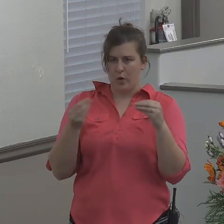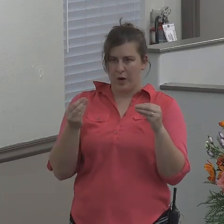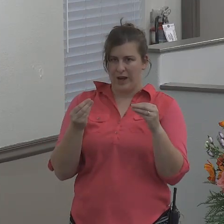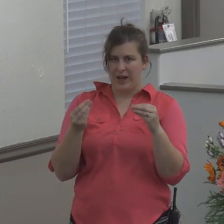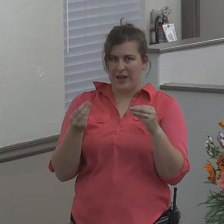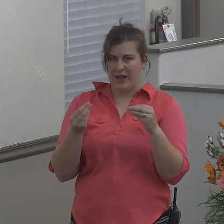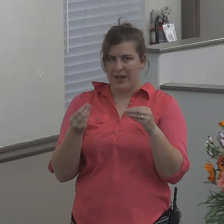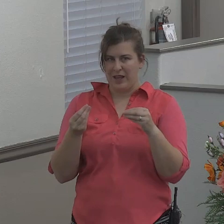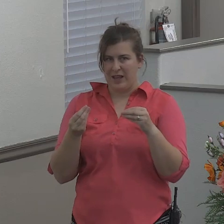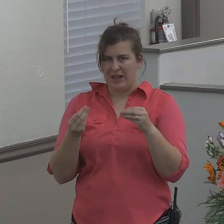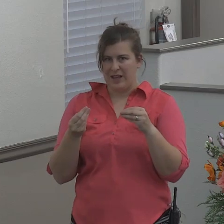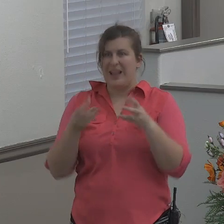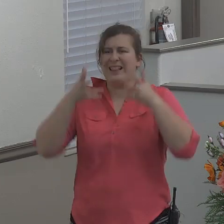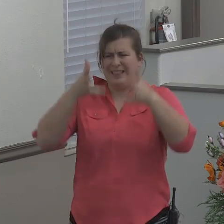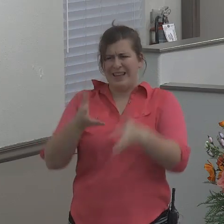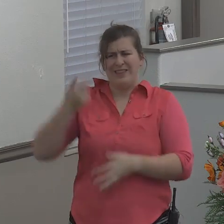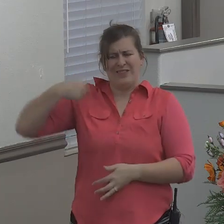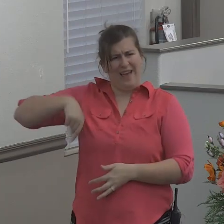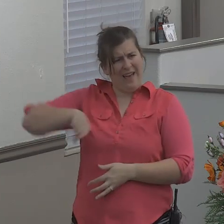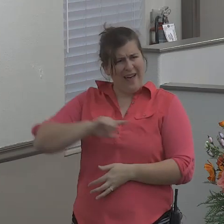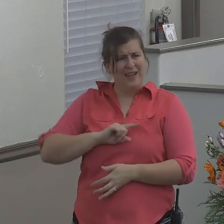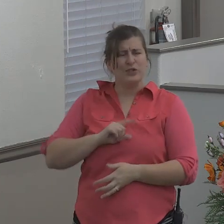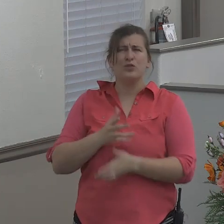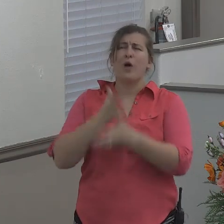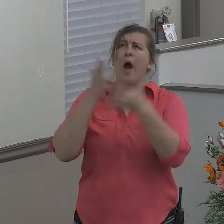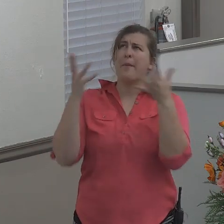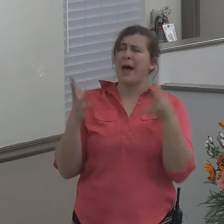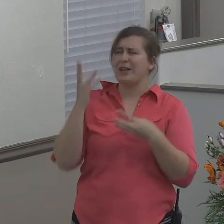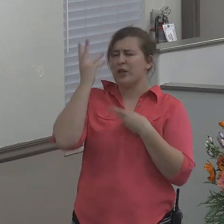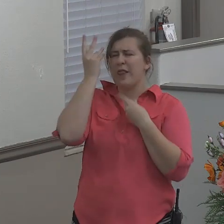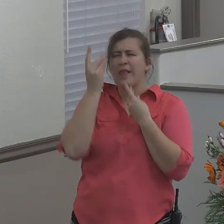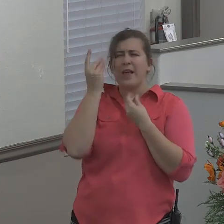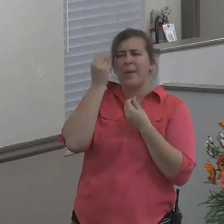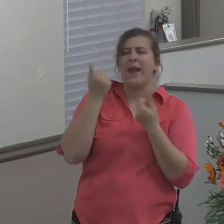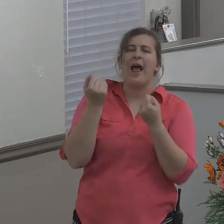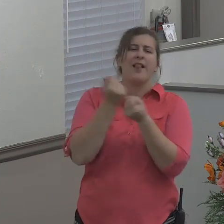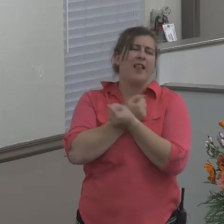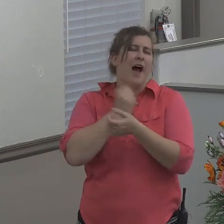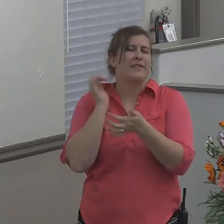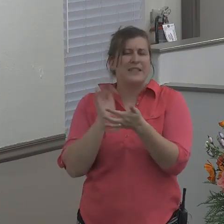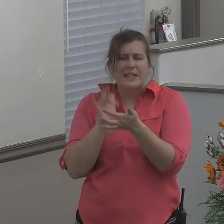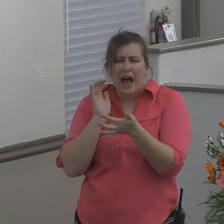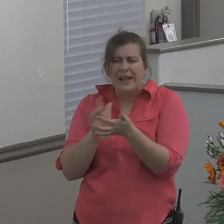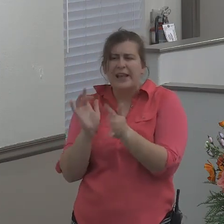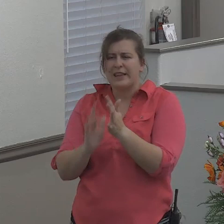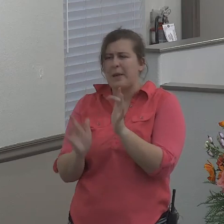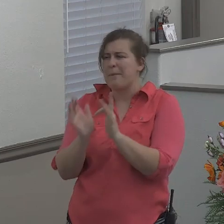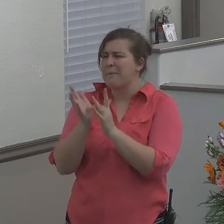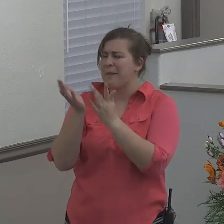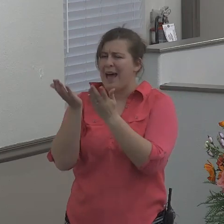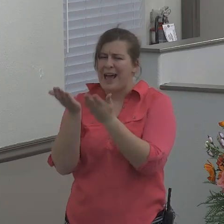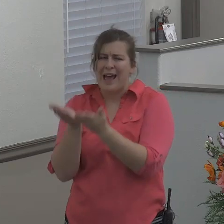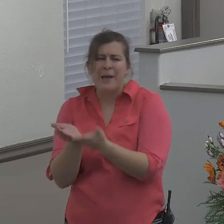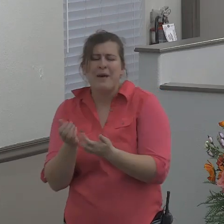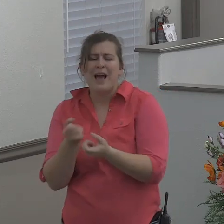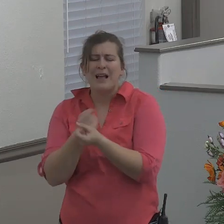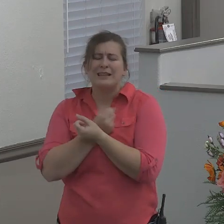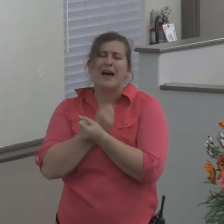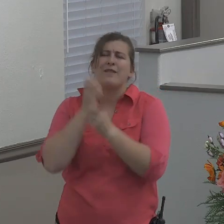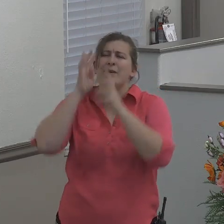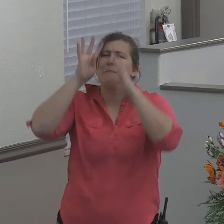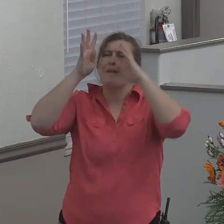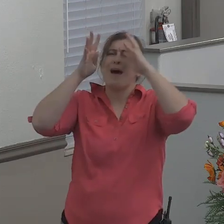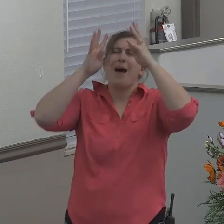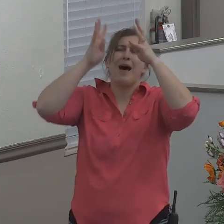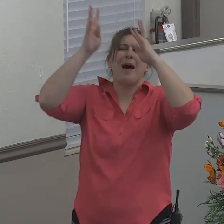so much to think about. I love when I am studying the Bible kind of like Pastor does. I love to imagine things.